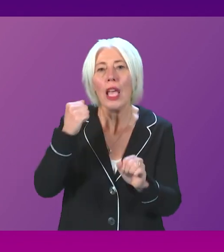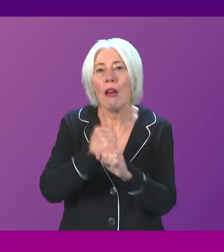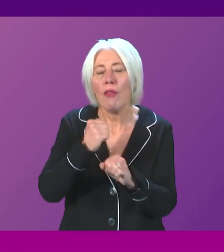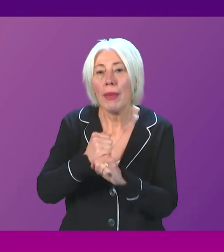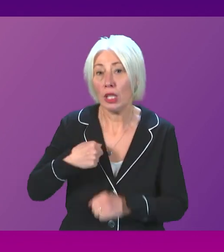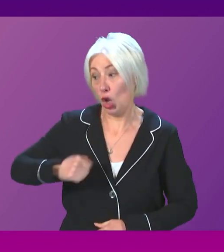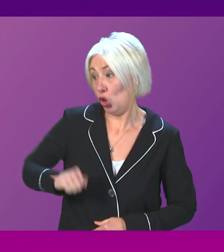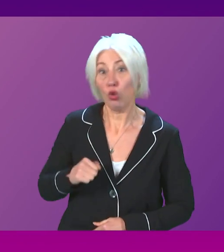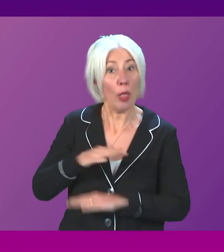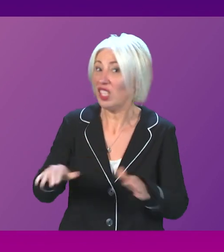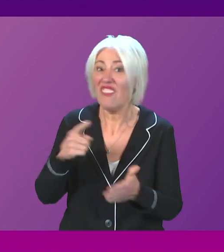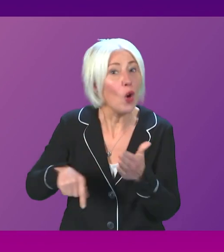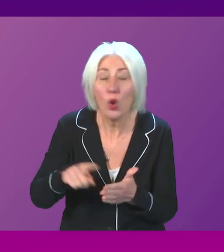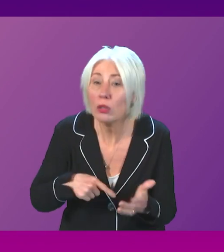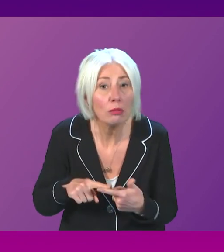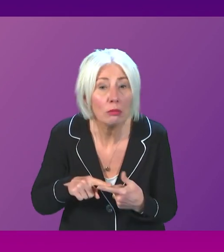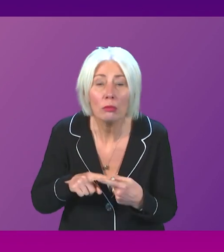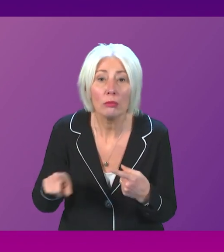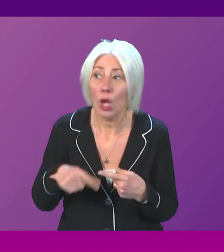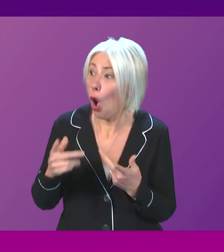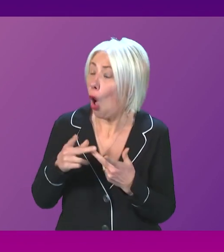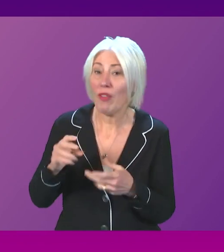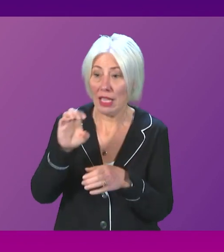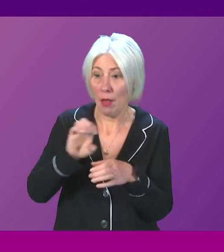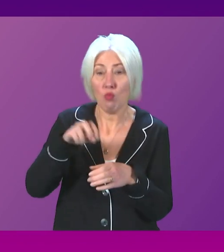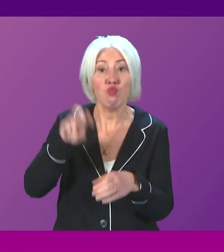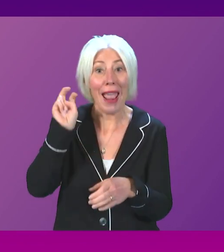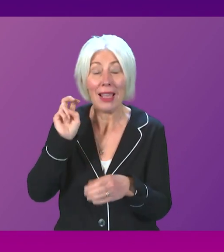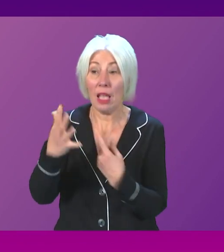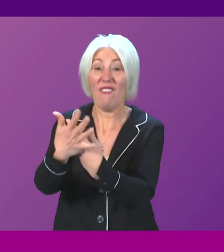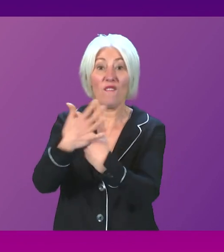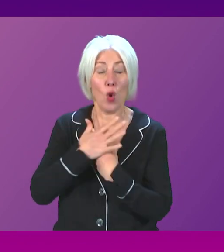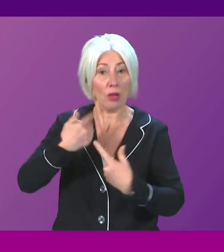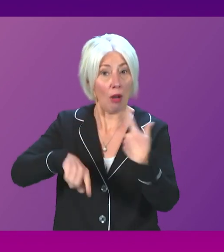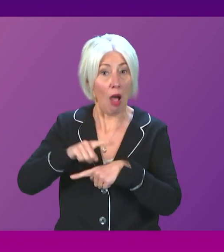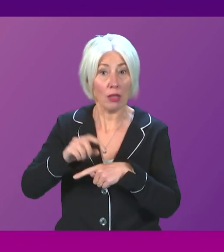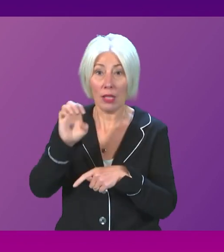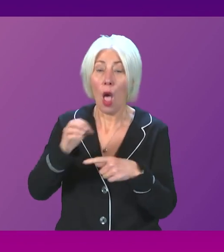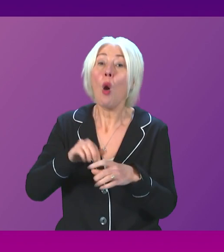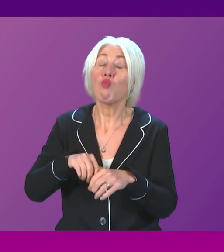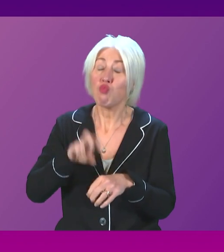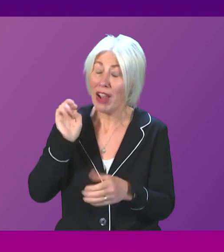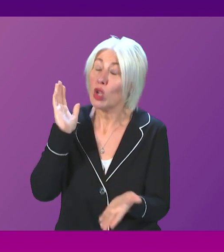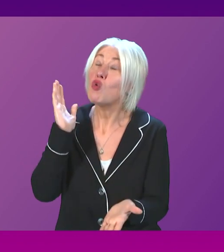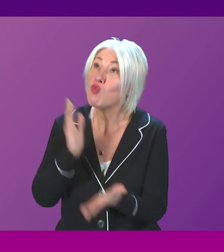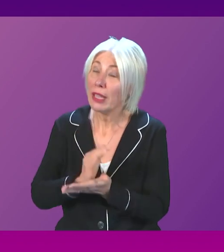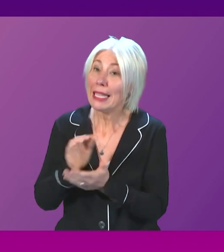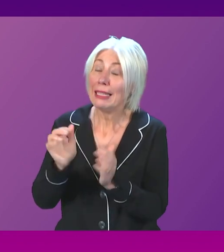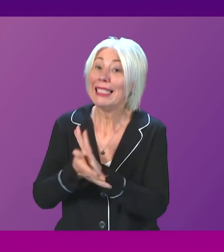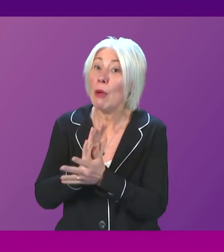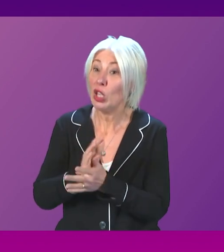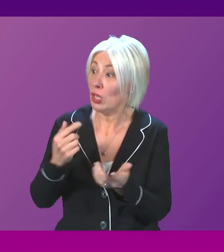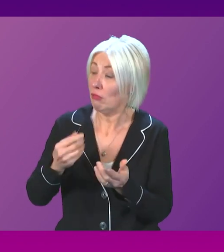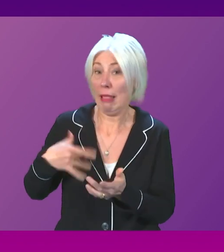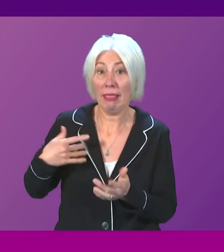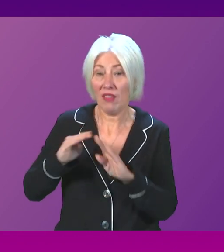Scotland didn't vote for, that has already imposed Brexit on us against our will, a Brexit that is doing real damage to living standards and to the